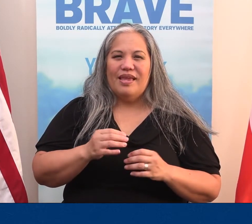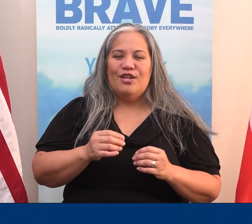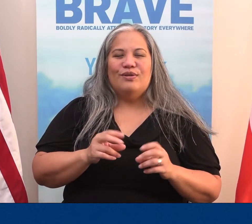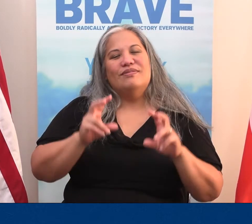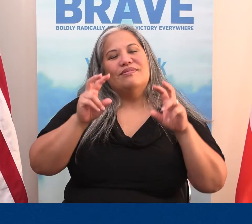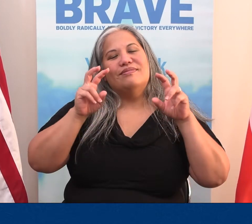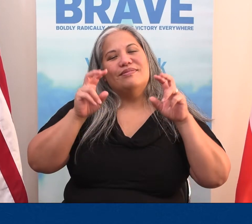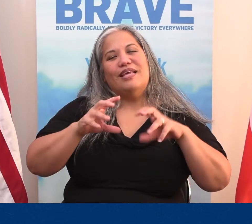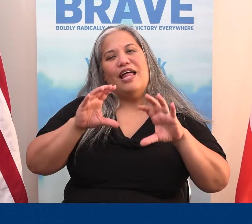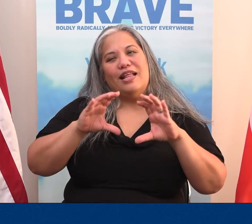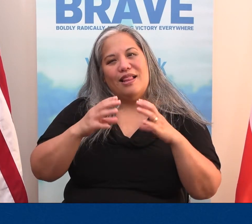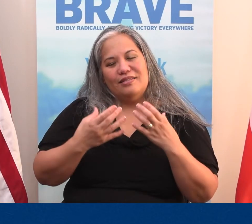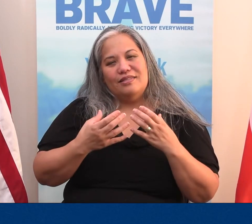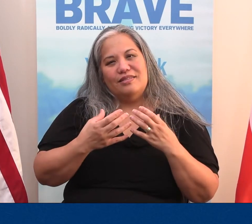And you sat in the class